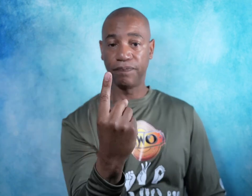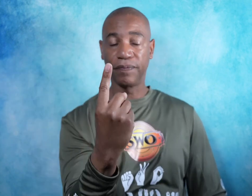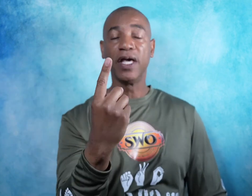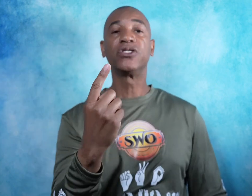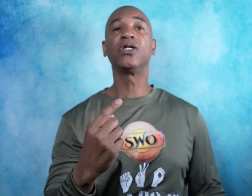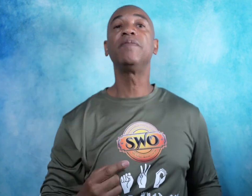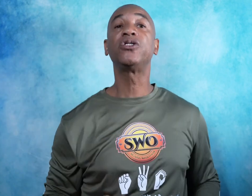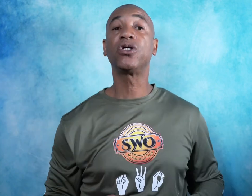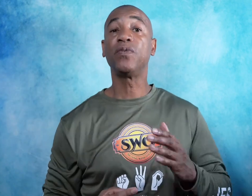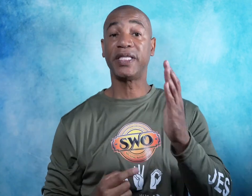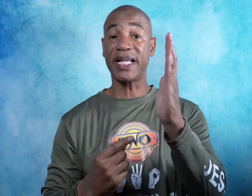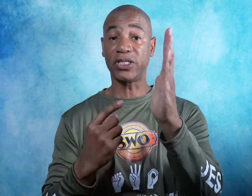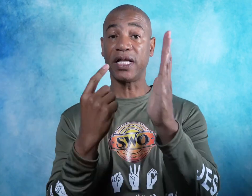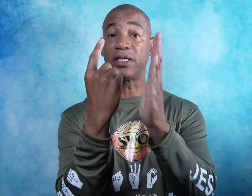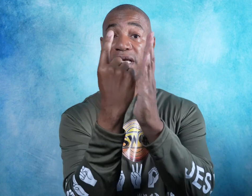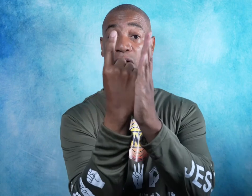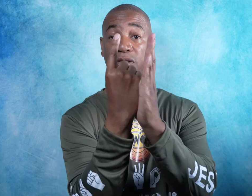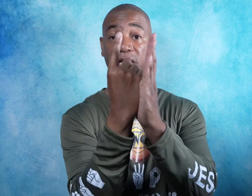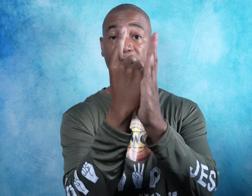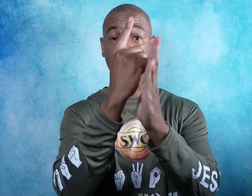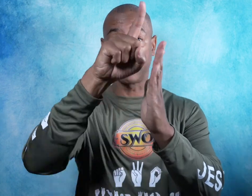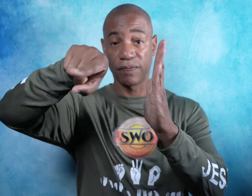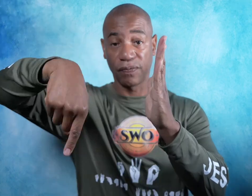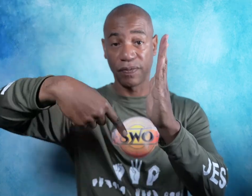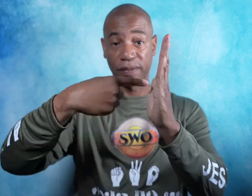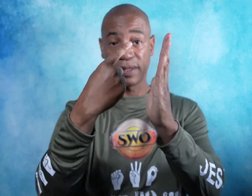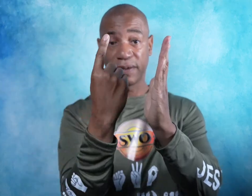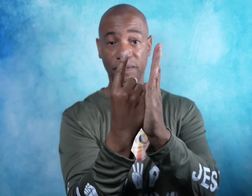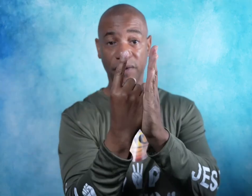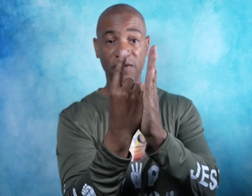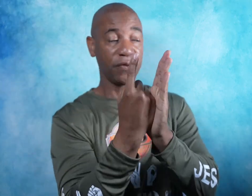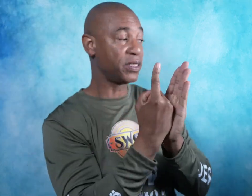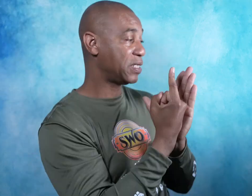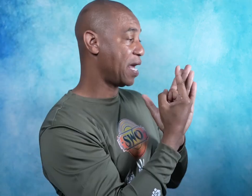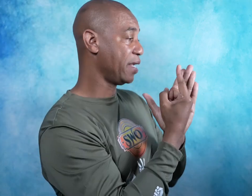So, let me show you what that sign looks like all together. From the side.